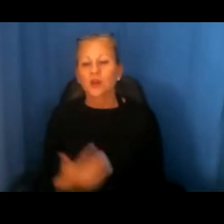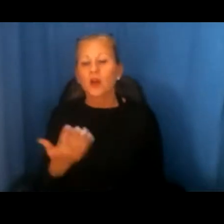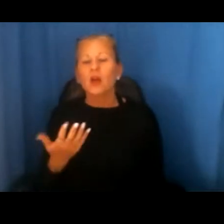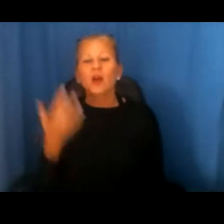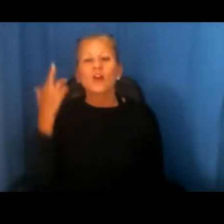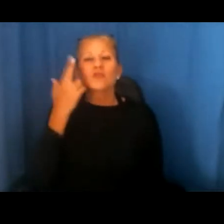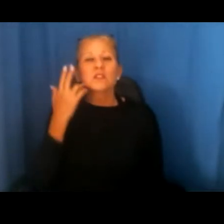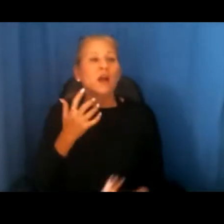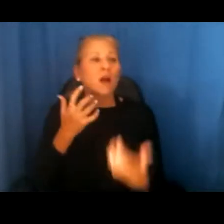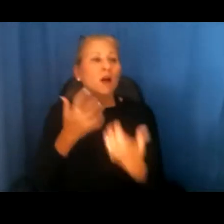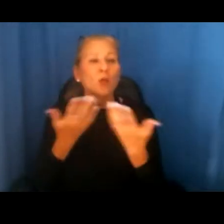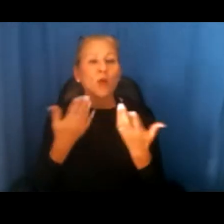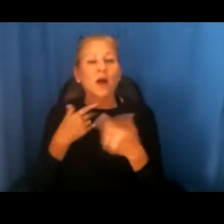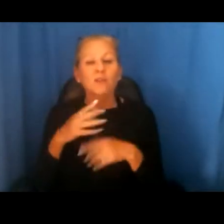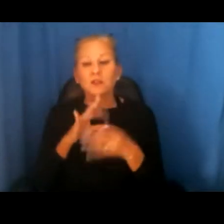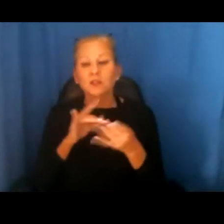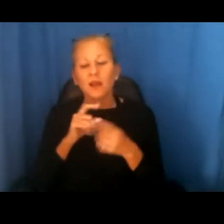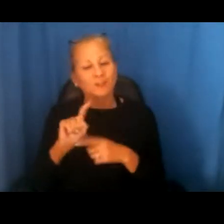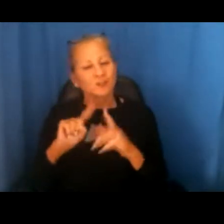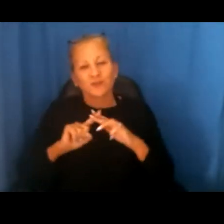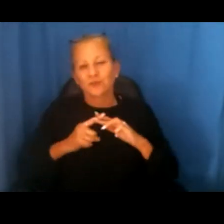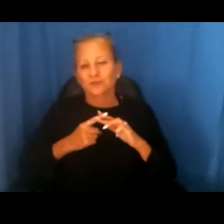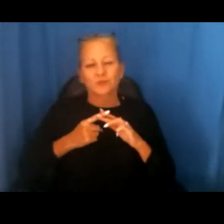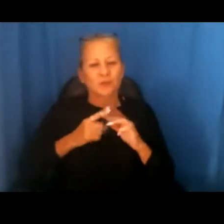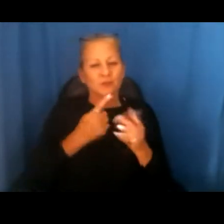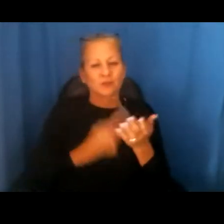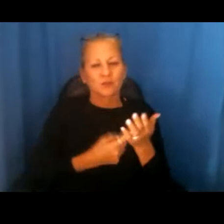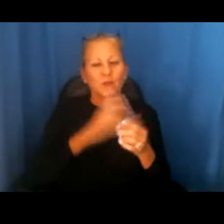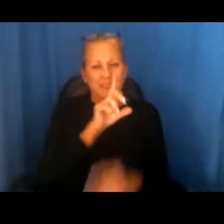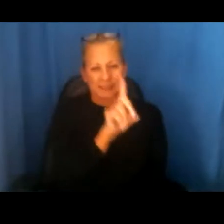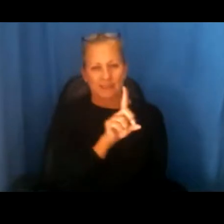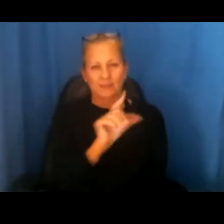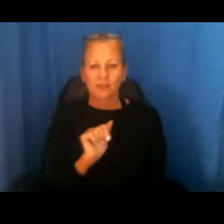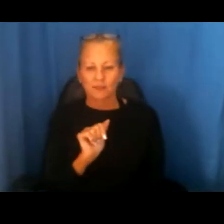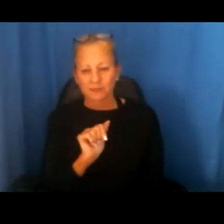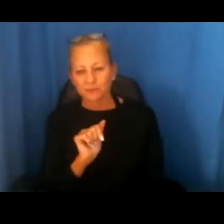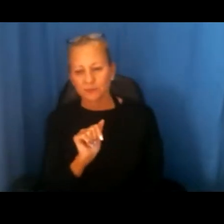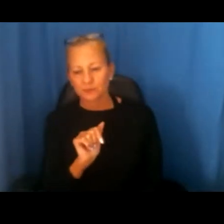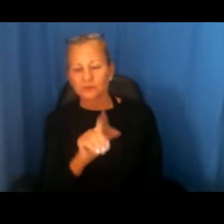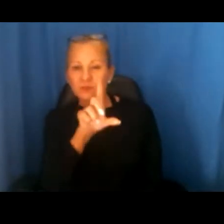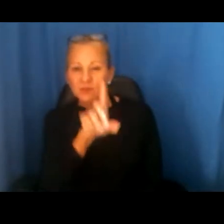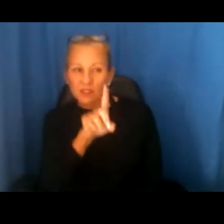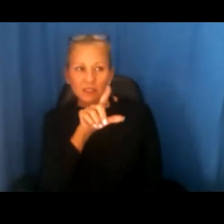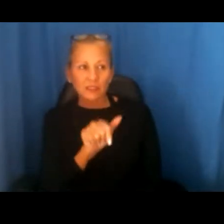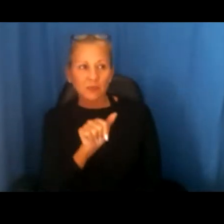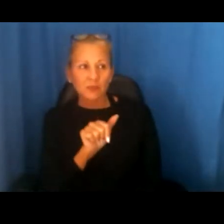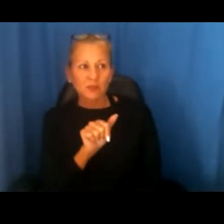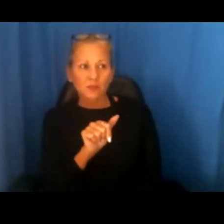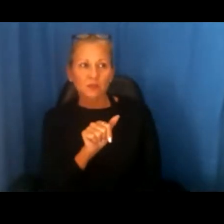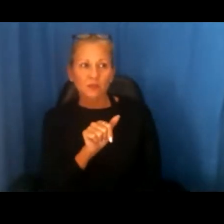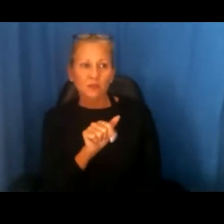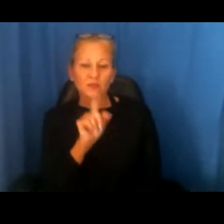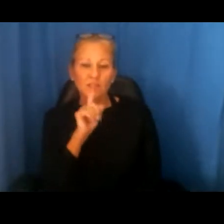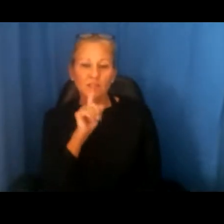accommodations, we first need to start talking about disability. So a disability is a